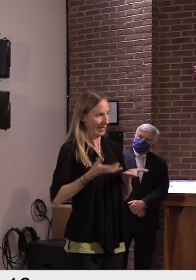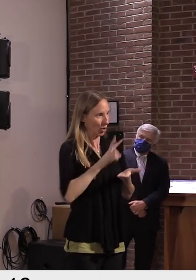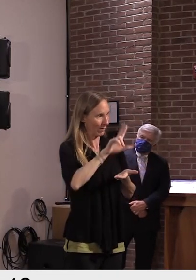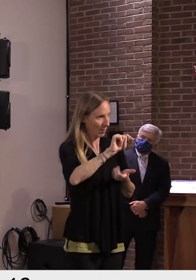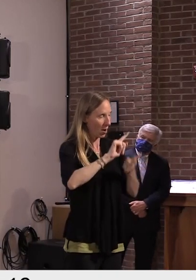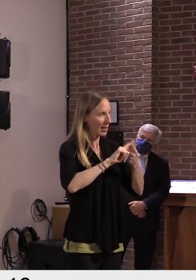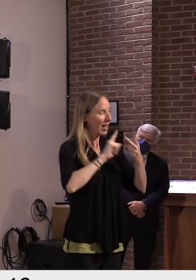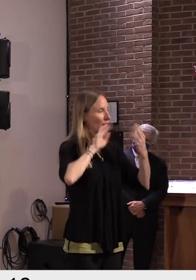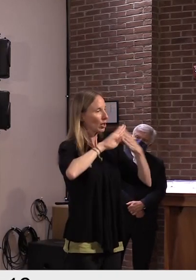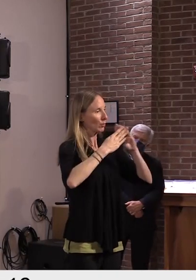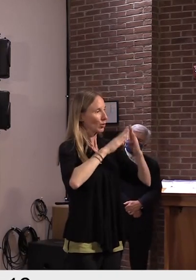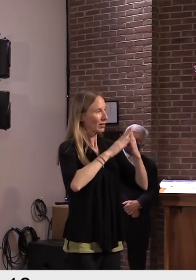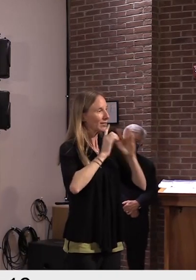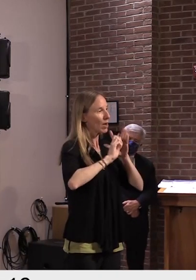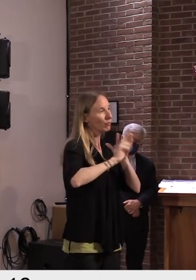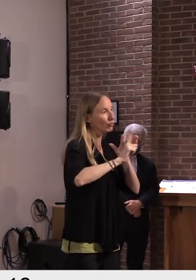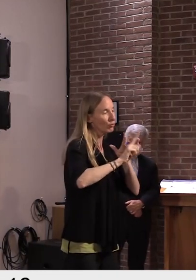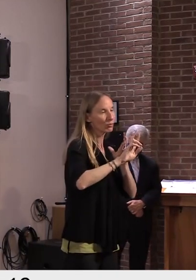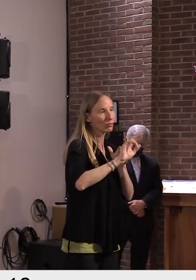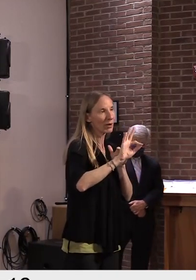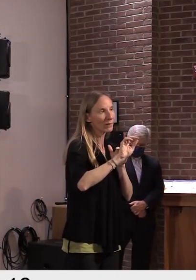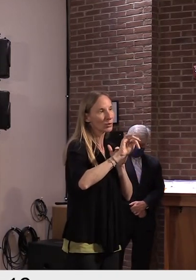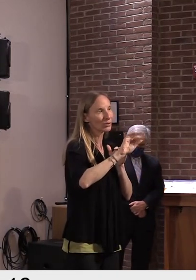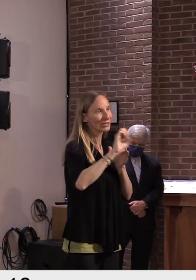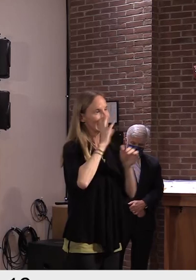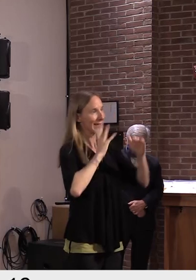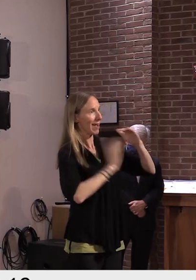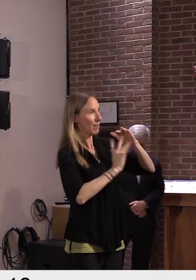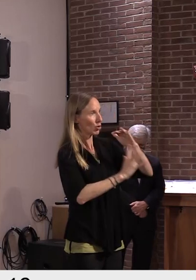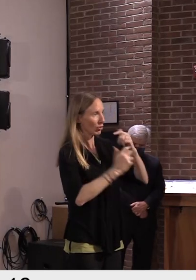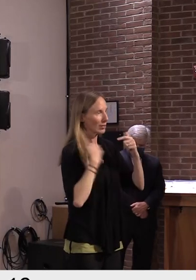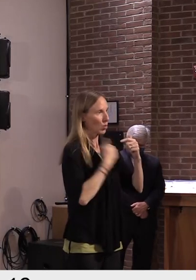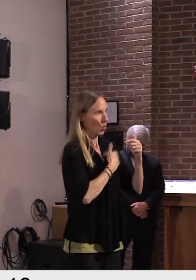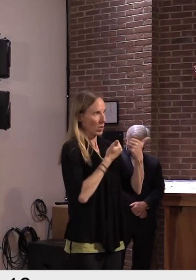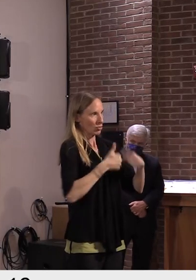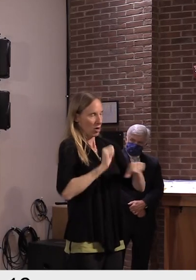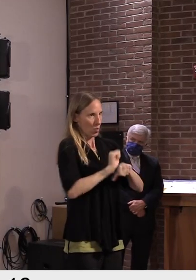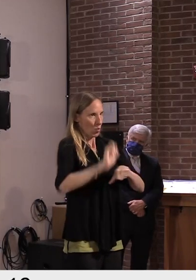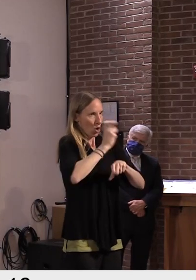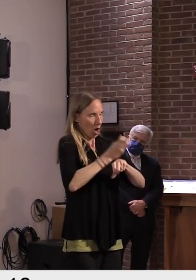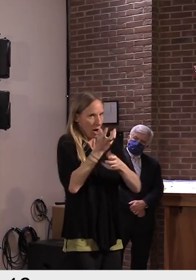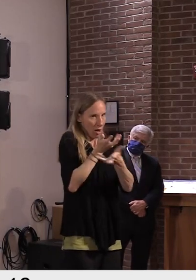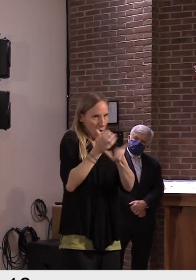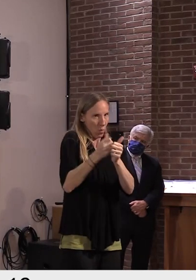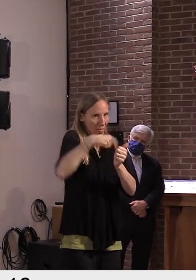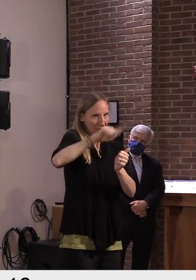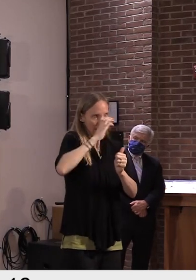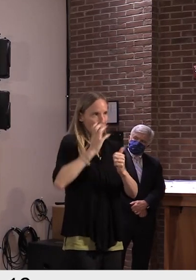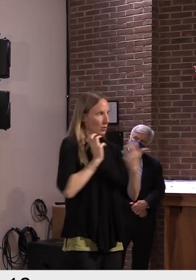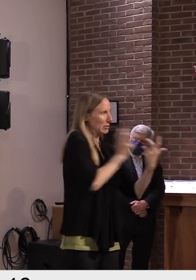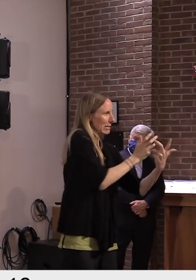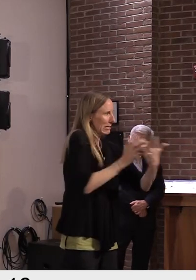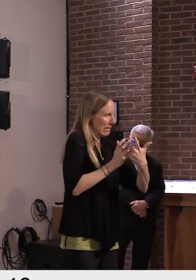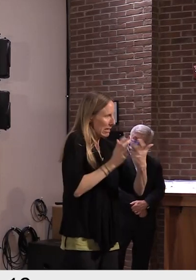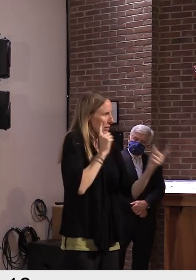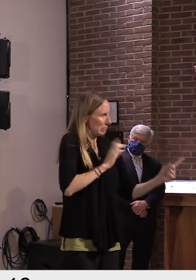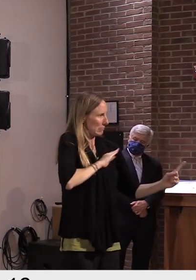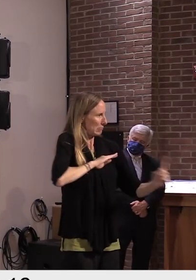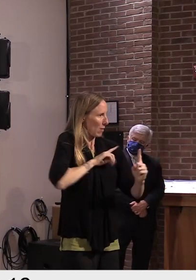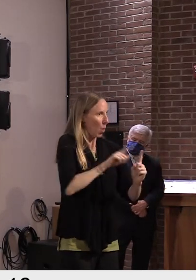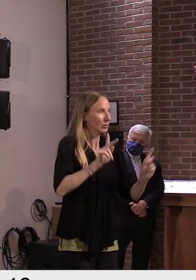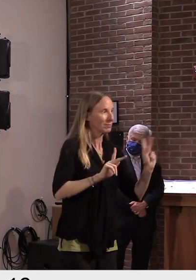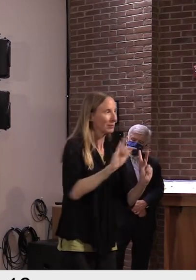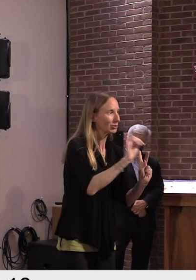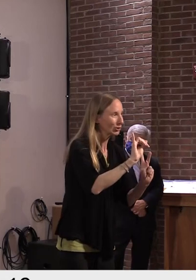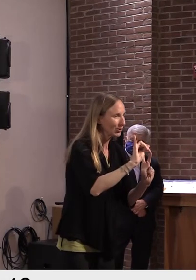Immigrants who make all the difference and help us reach people where they are. Only by being there will help that matters